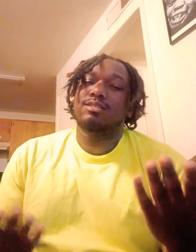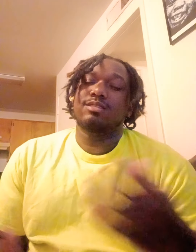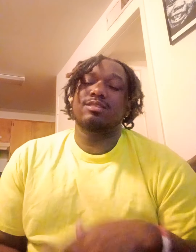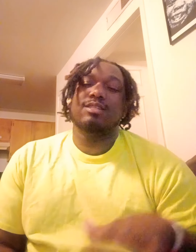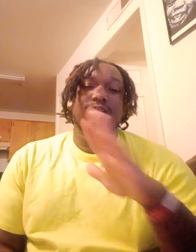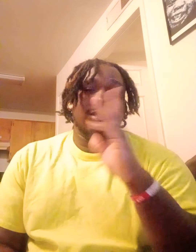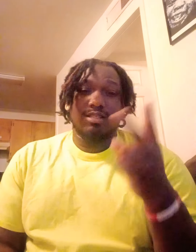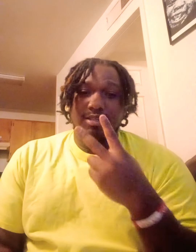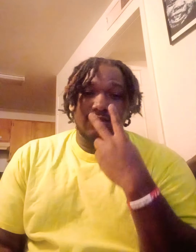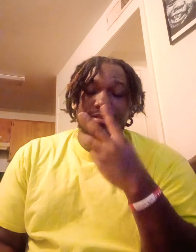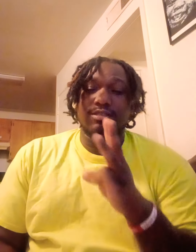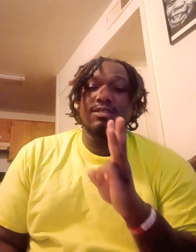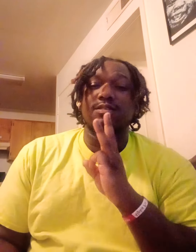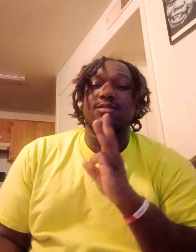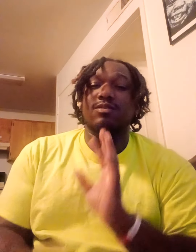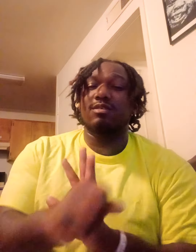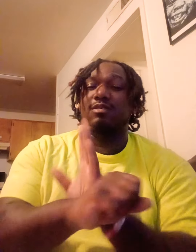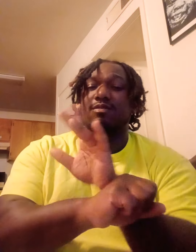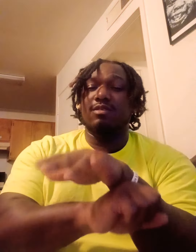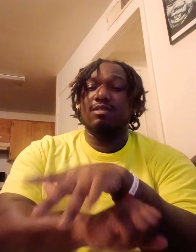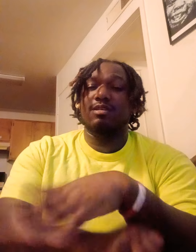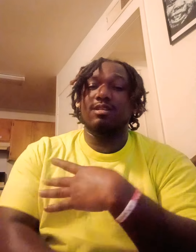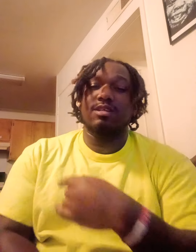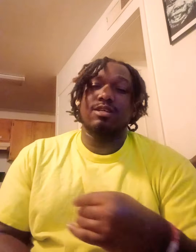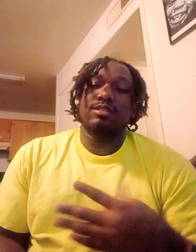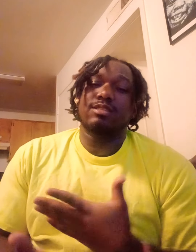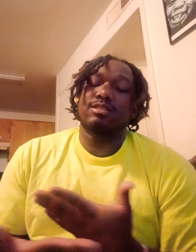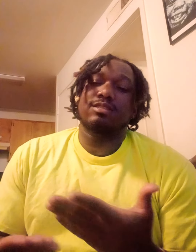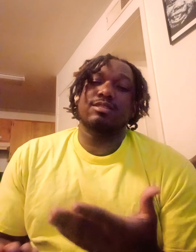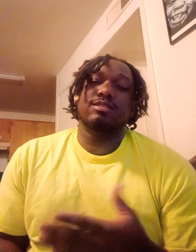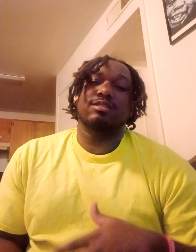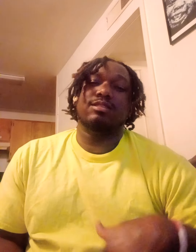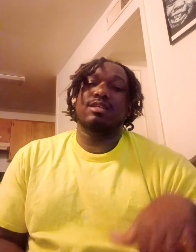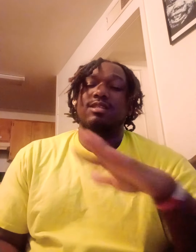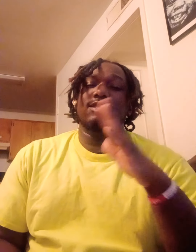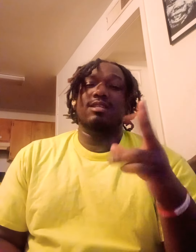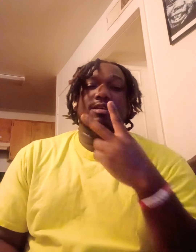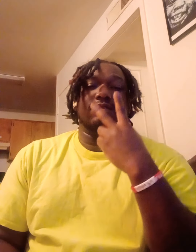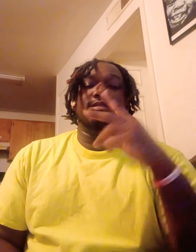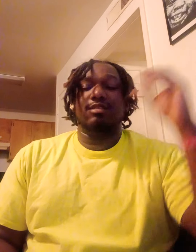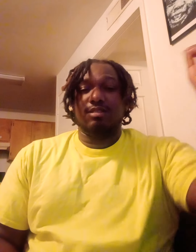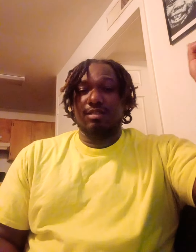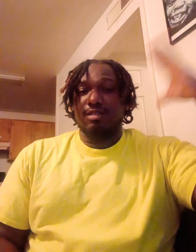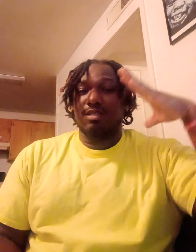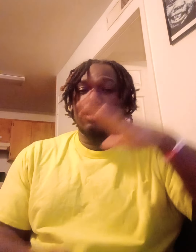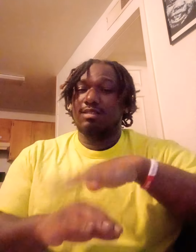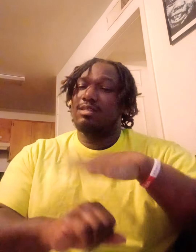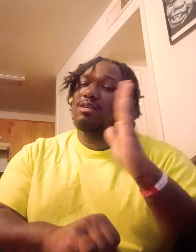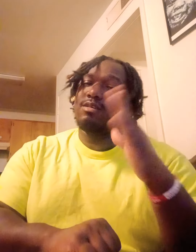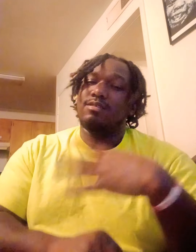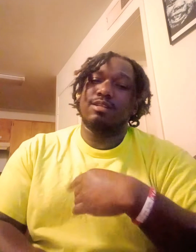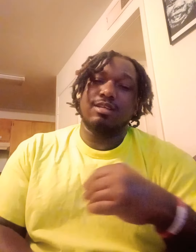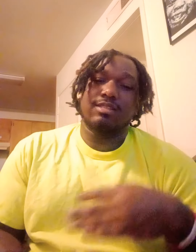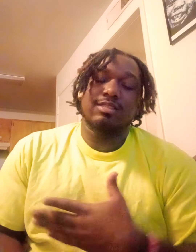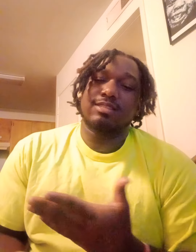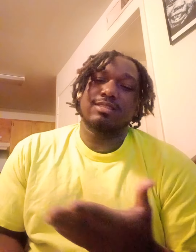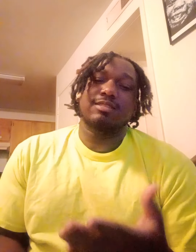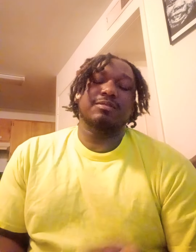Never seen the waterfalls like this Never seen the lights off like this